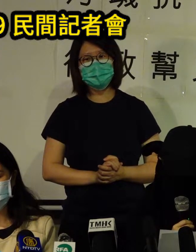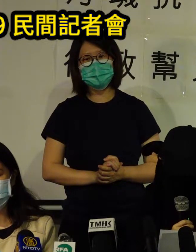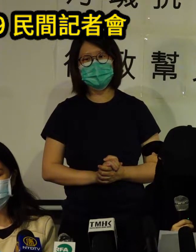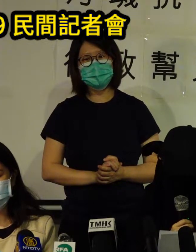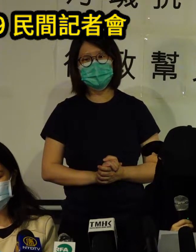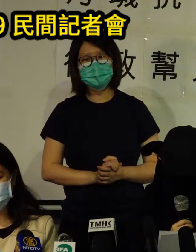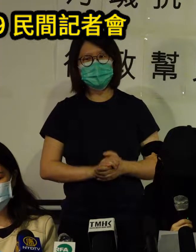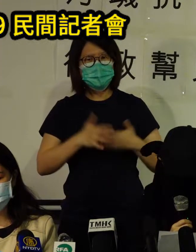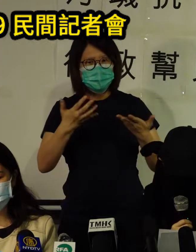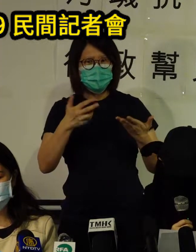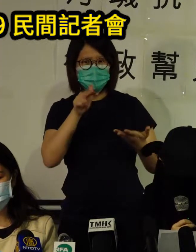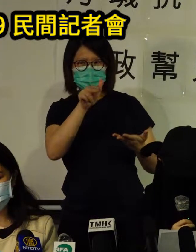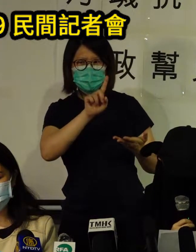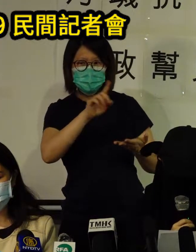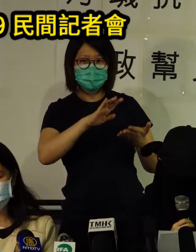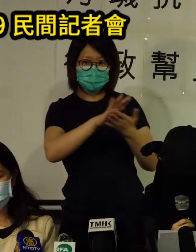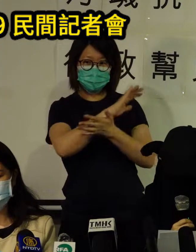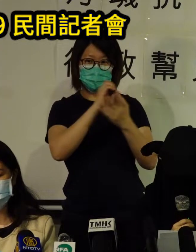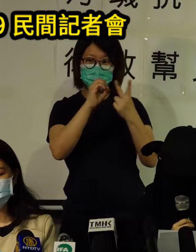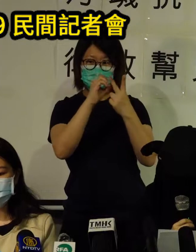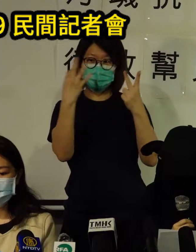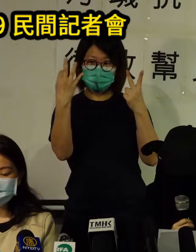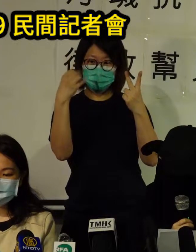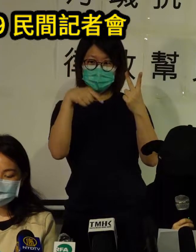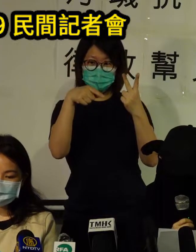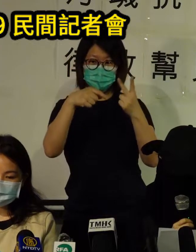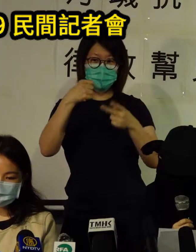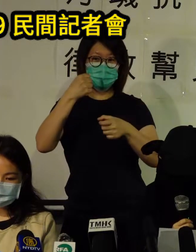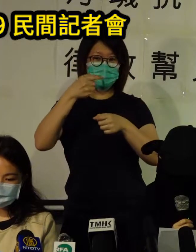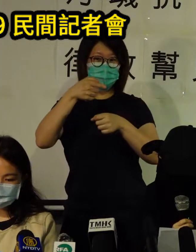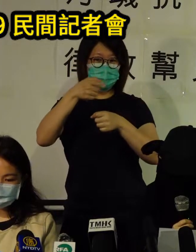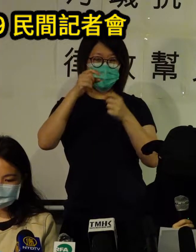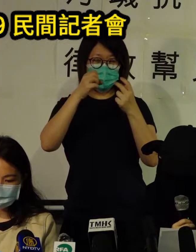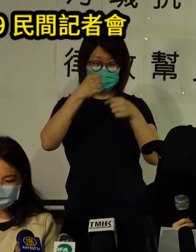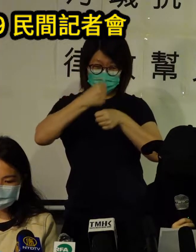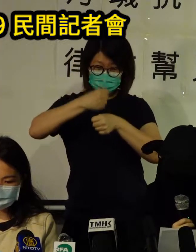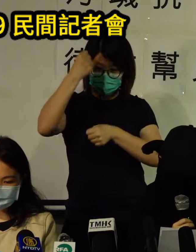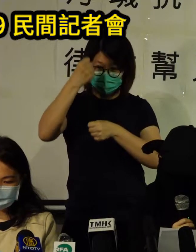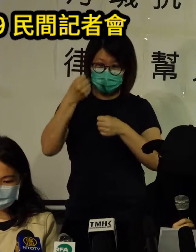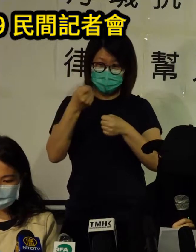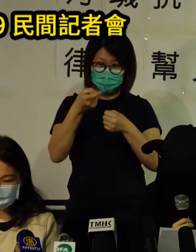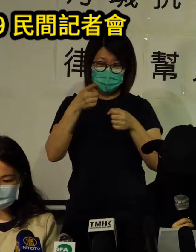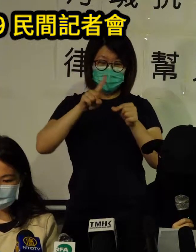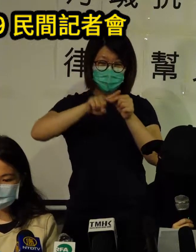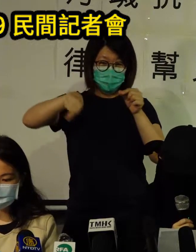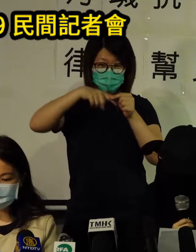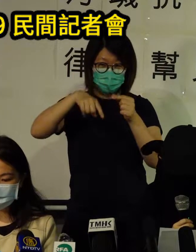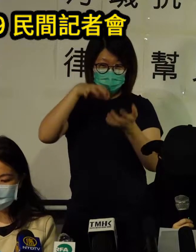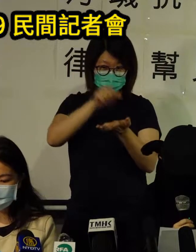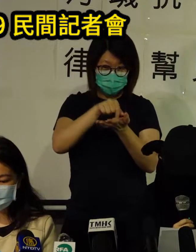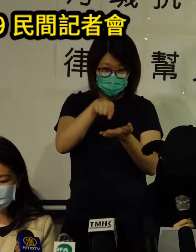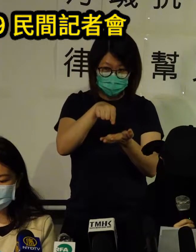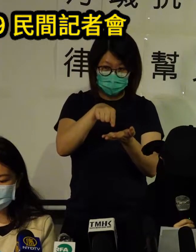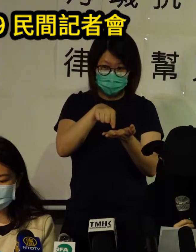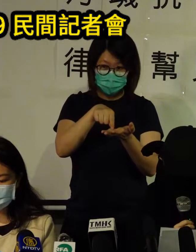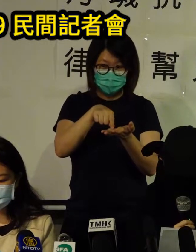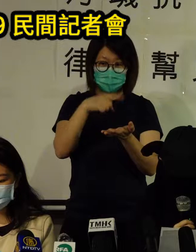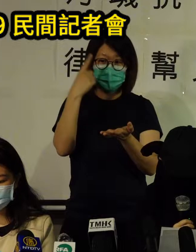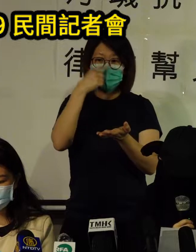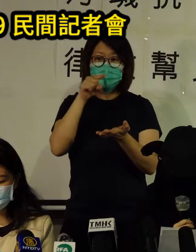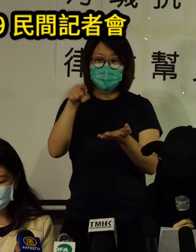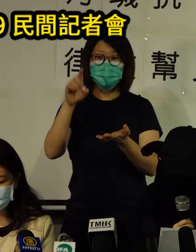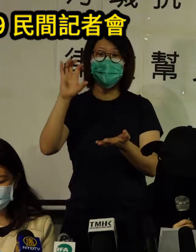Wong and company for the 2014 umbrella revolution and once again against Edward Leung in 2016